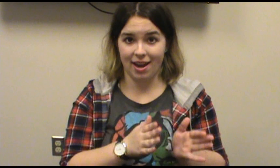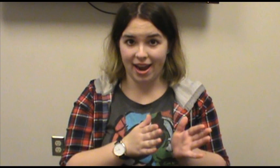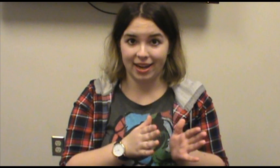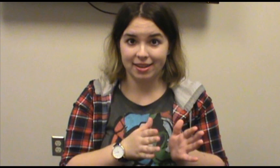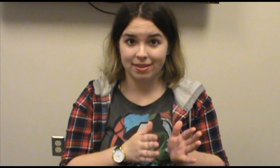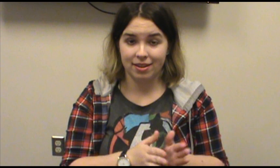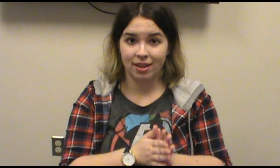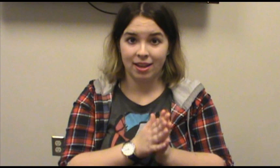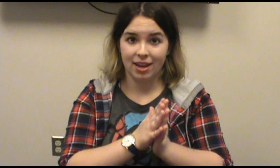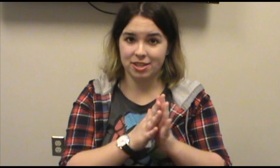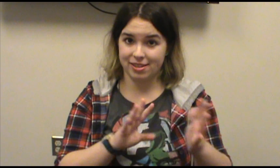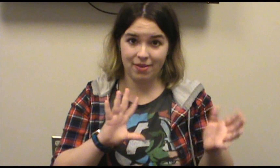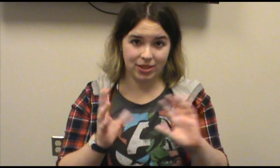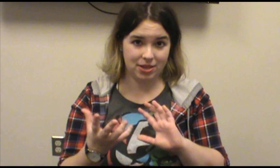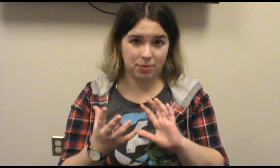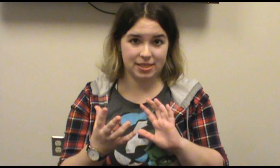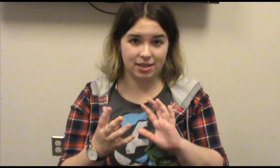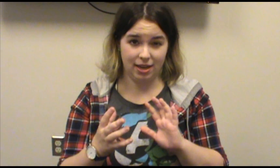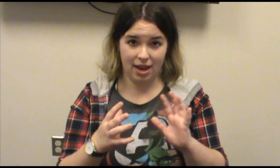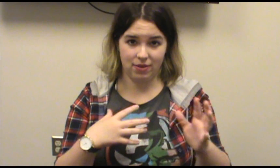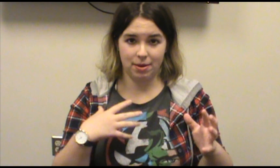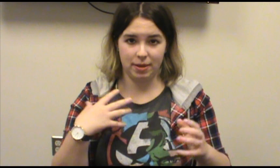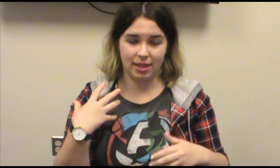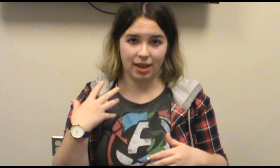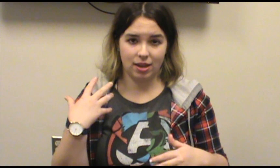Hyde. And just having that twist and having it be, like,